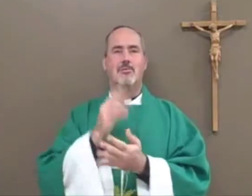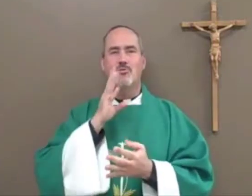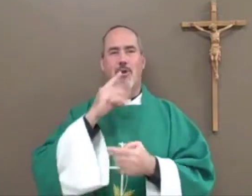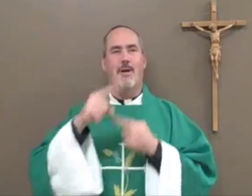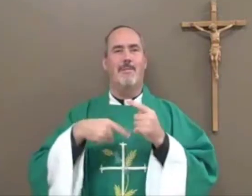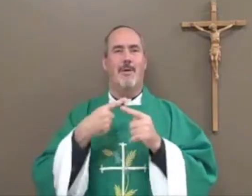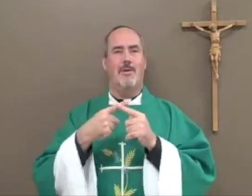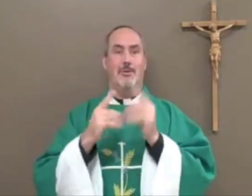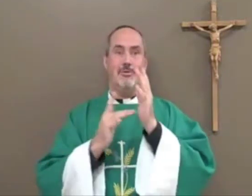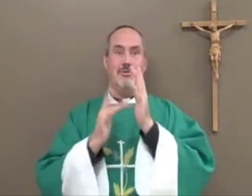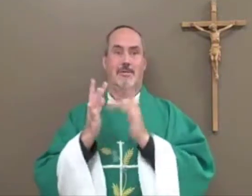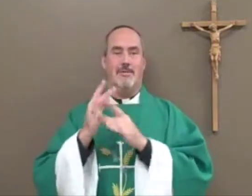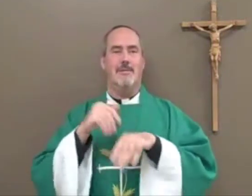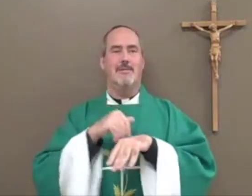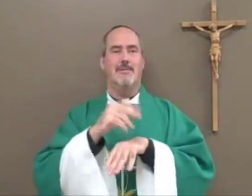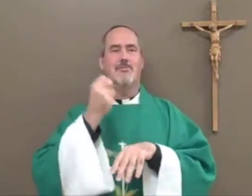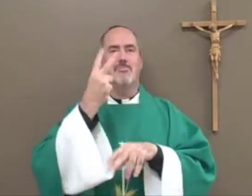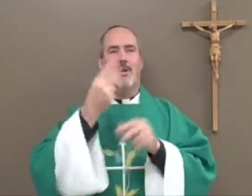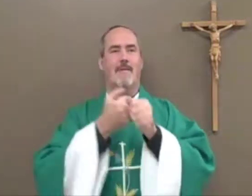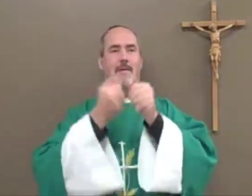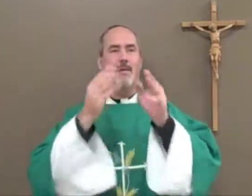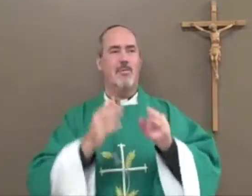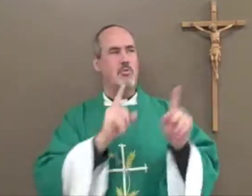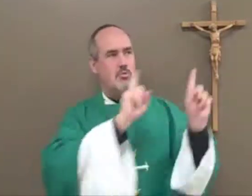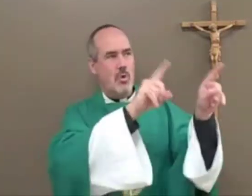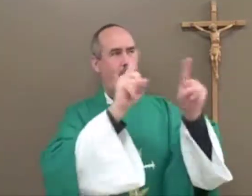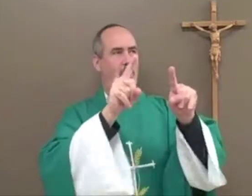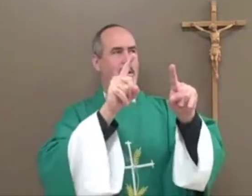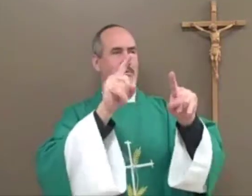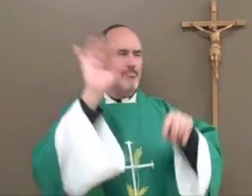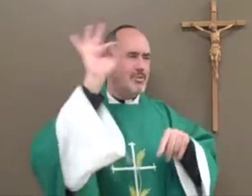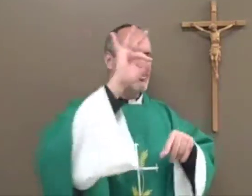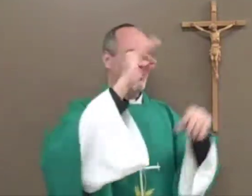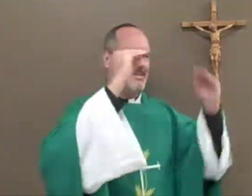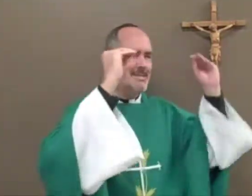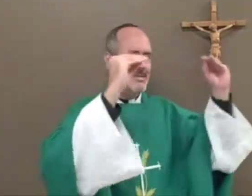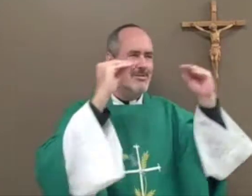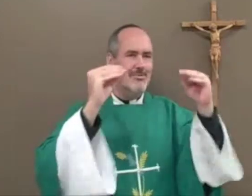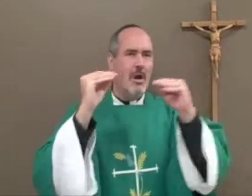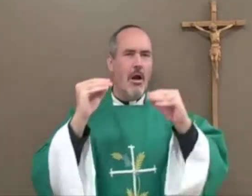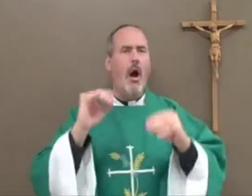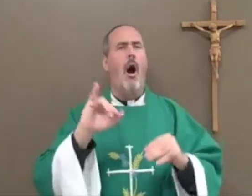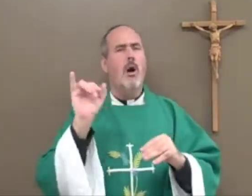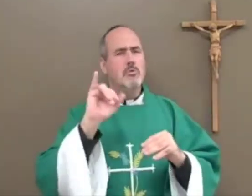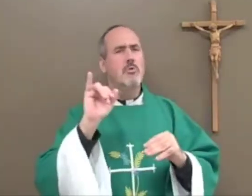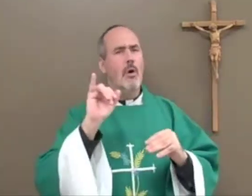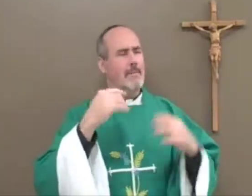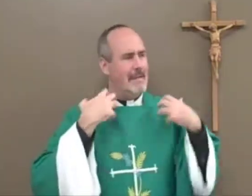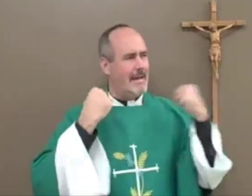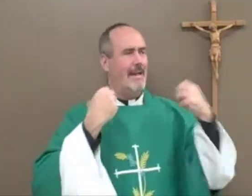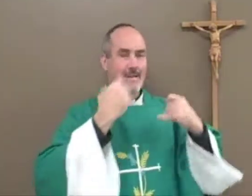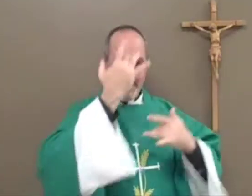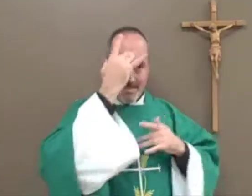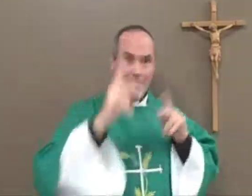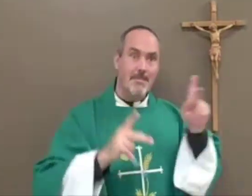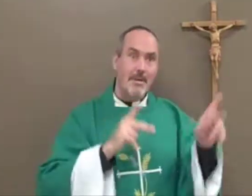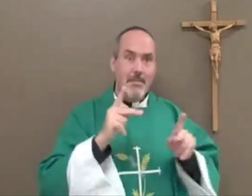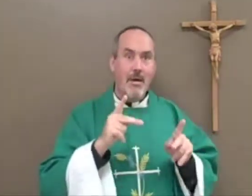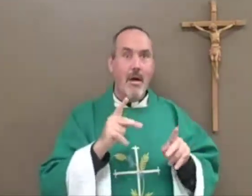Last week, the Gospel addressed the time that Jesus sent his twelve apostles out in the world to do his teachings, to heal sick